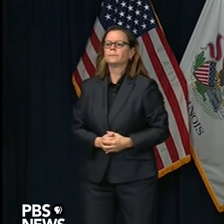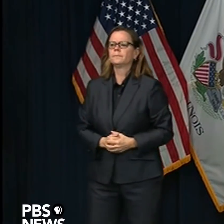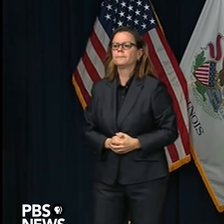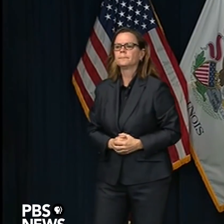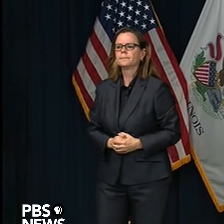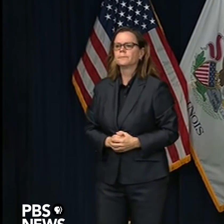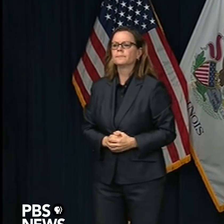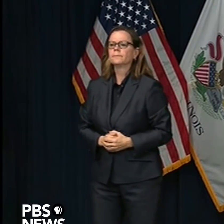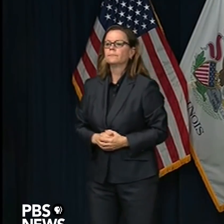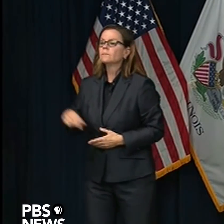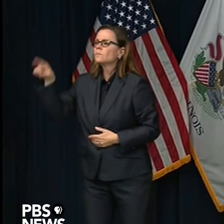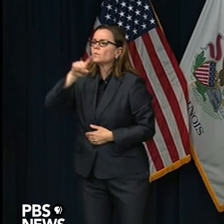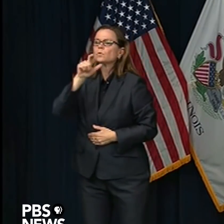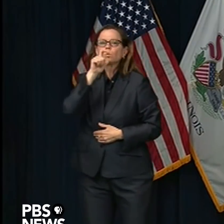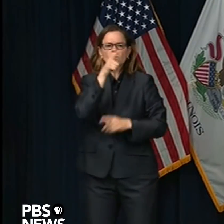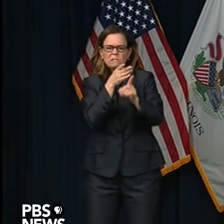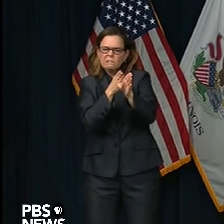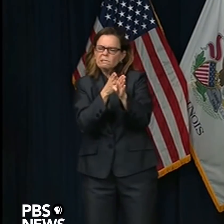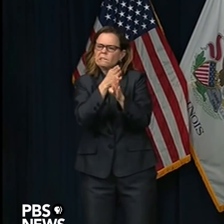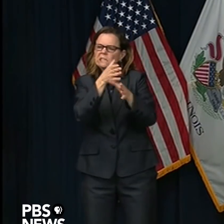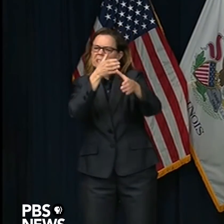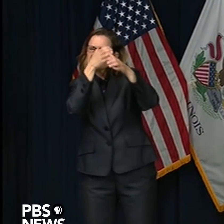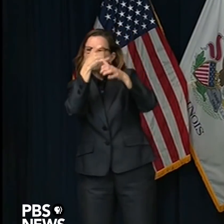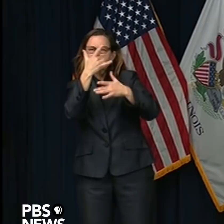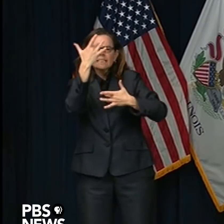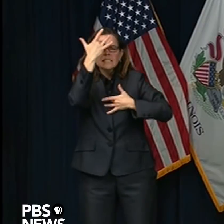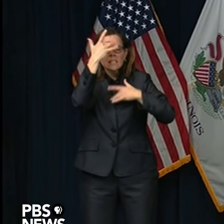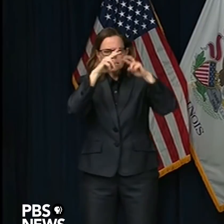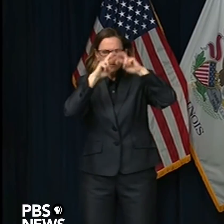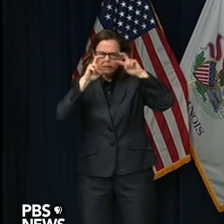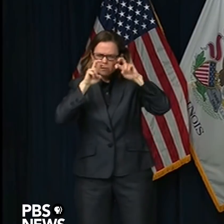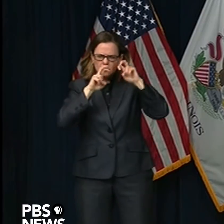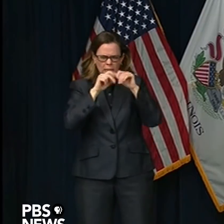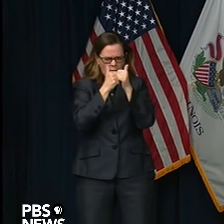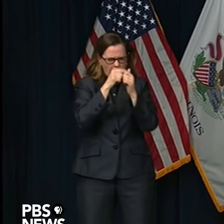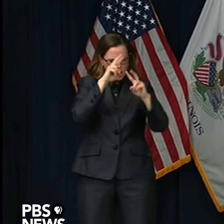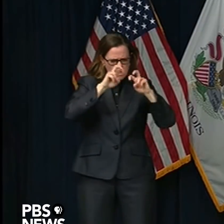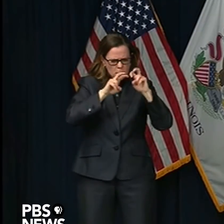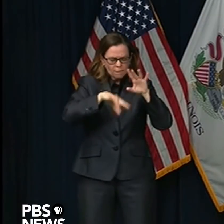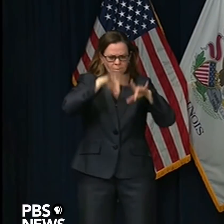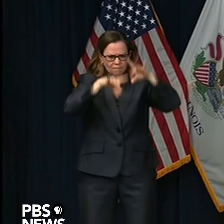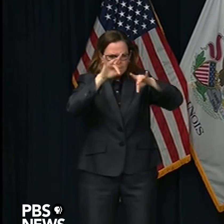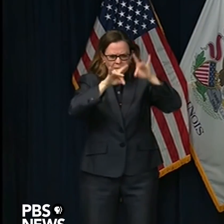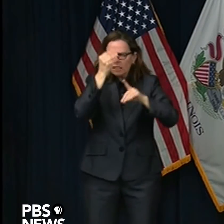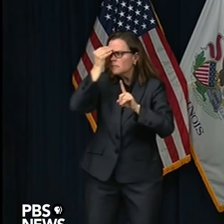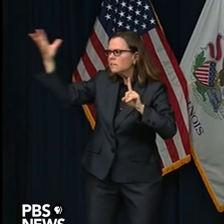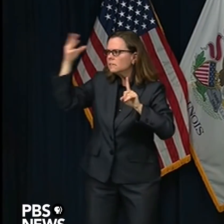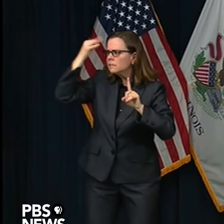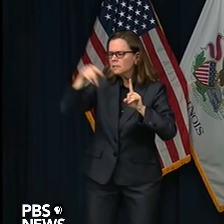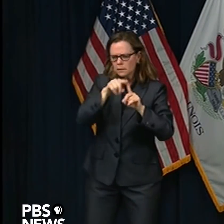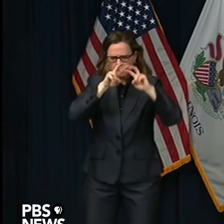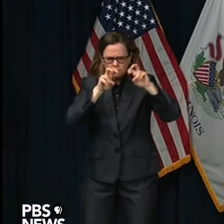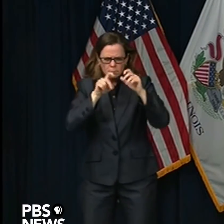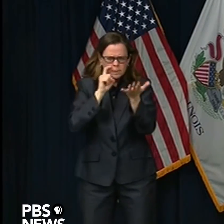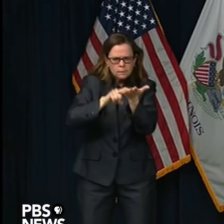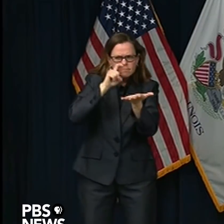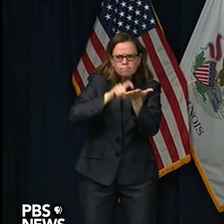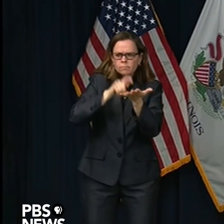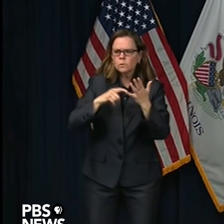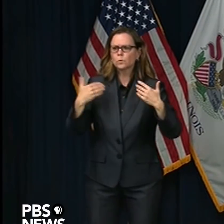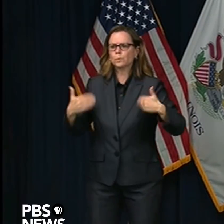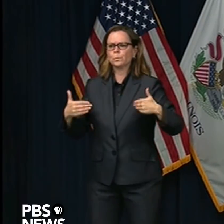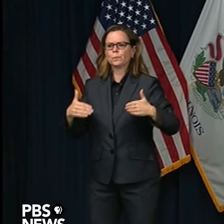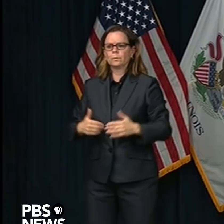extensive range of issues and tracking cases. Our preparedness staff are monitoring and working to